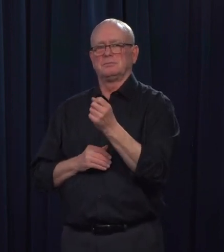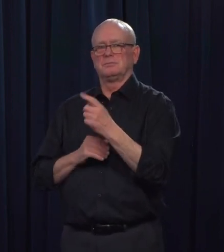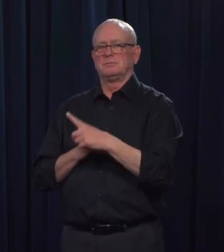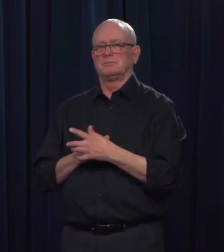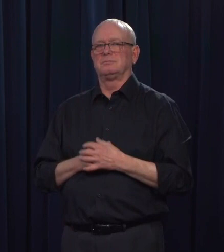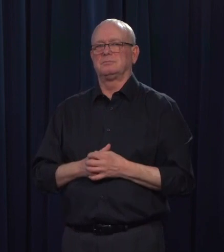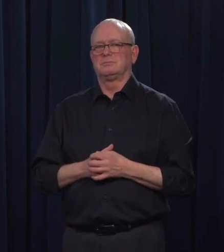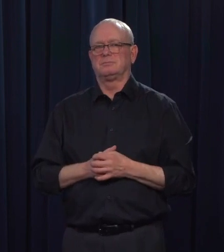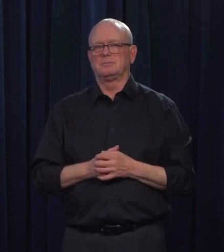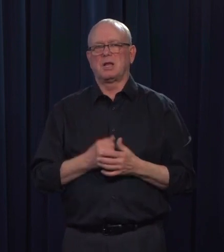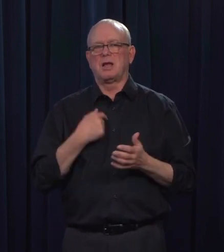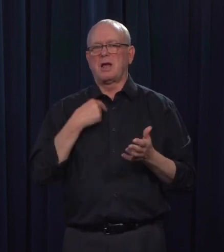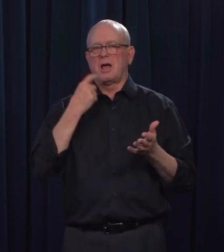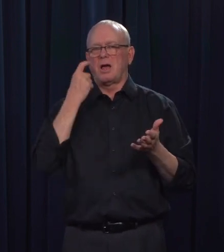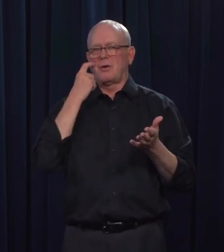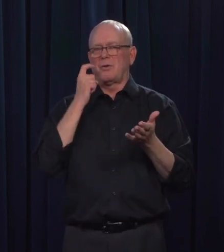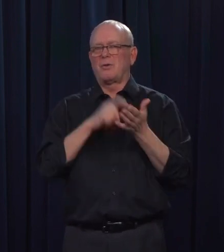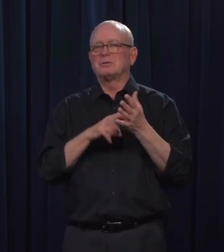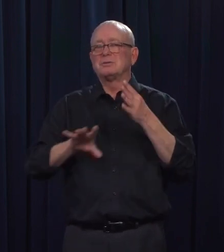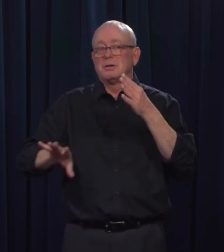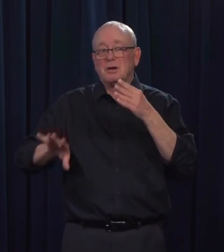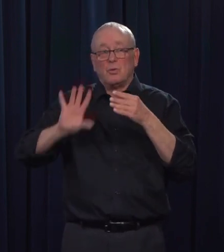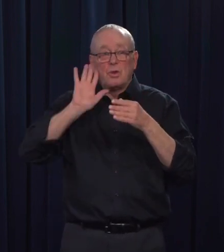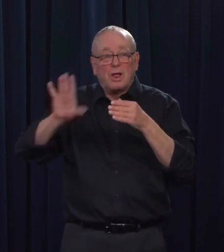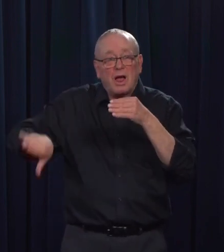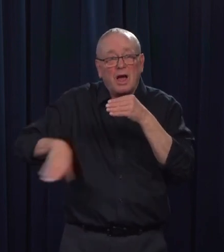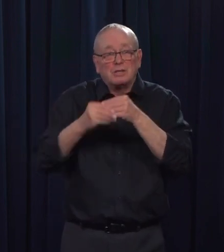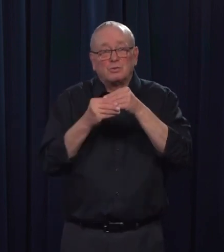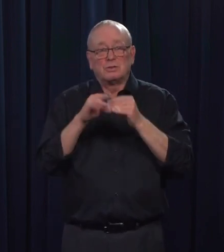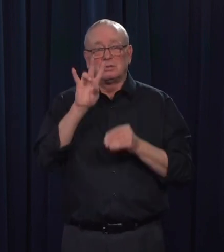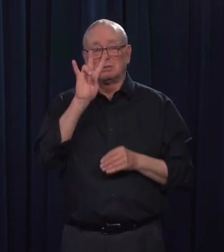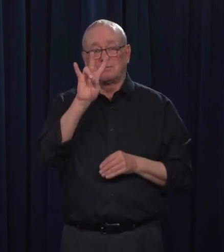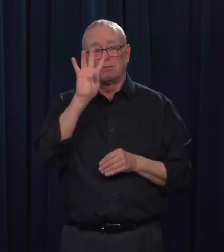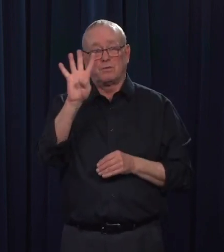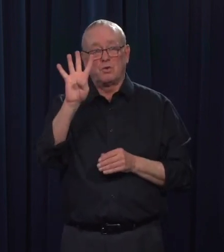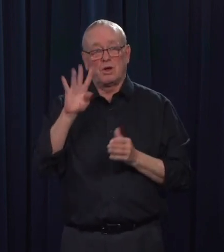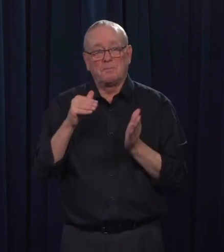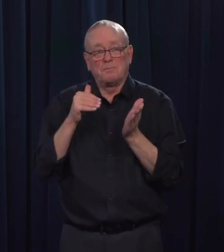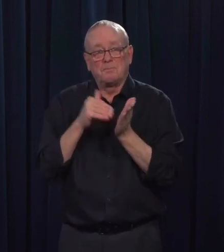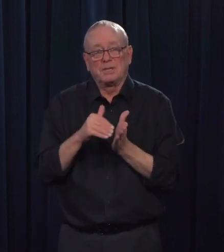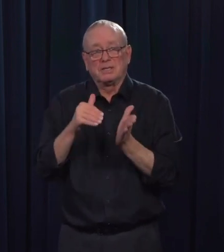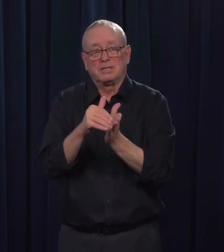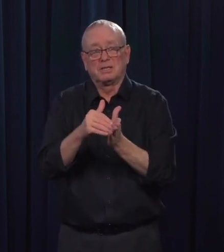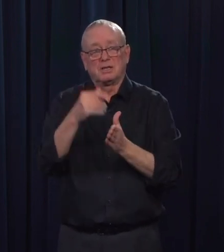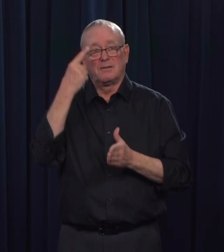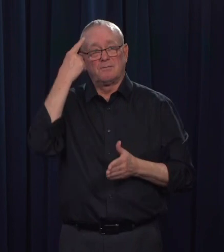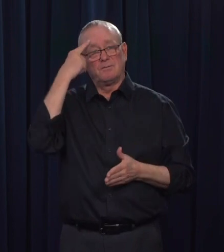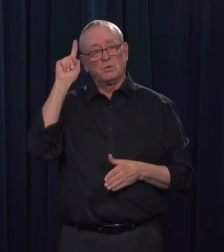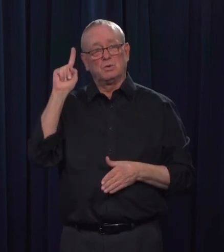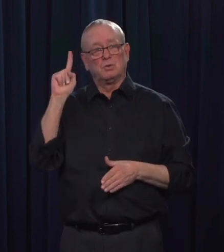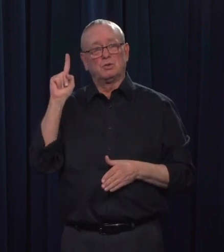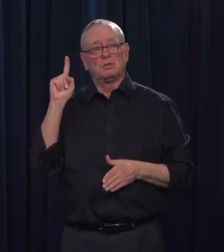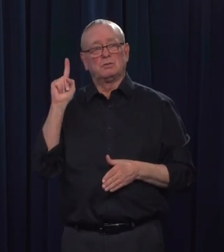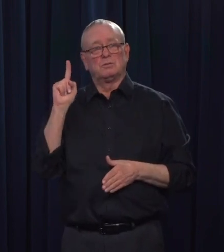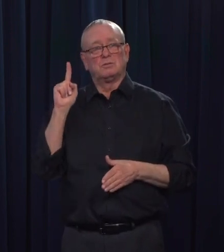the, $74 million for ag out of the emergency fund? The and Disaster Emergency Assistance Fund. Yes. What is that for? So whether